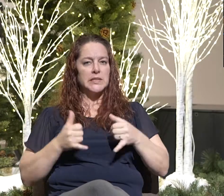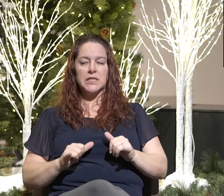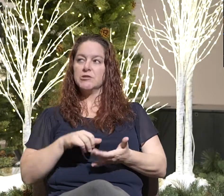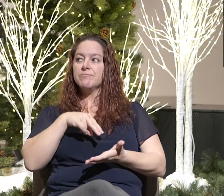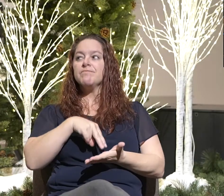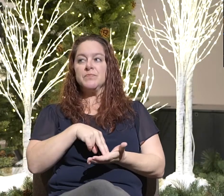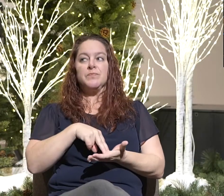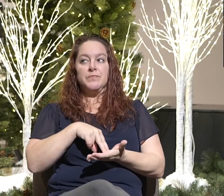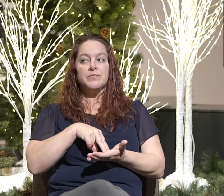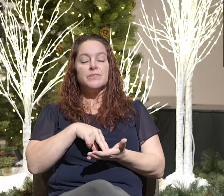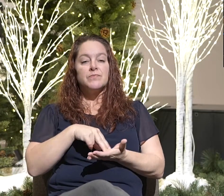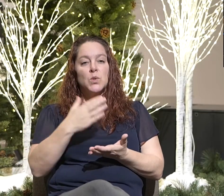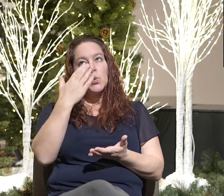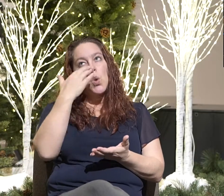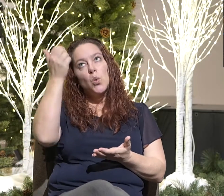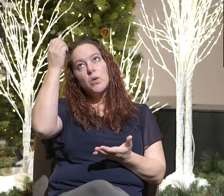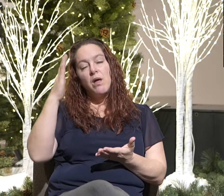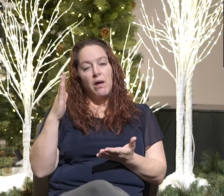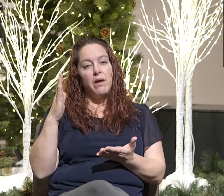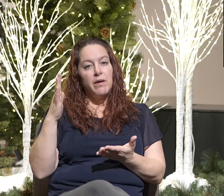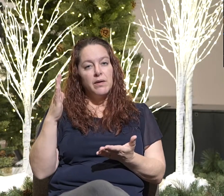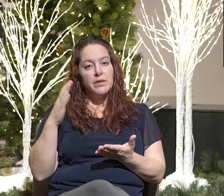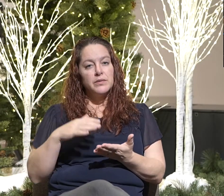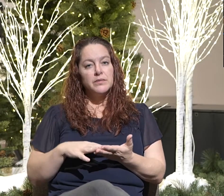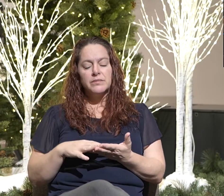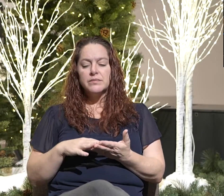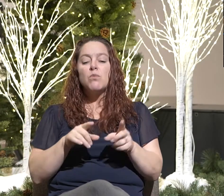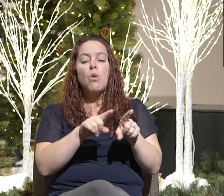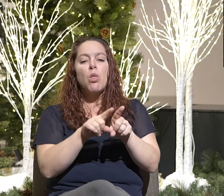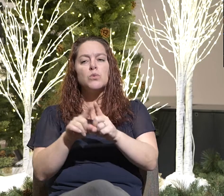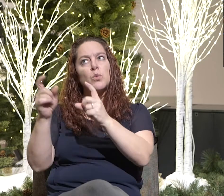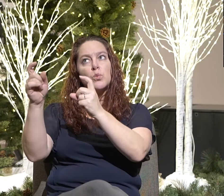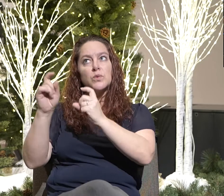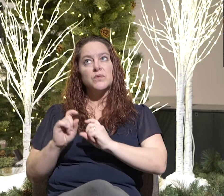Next is, it provides wisdom for life.